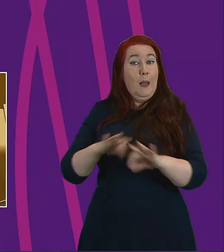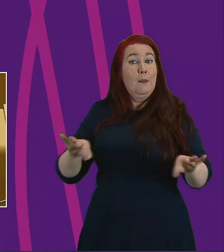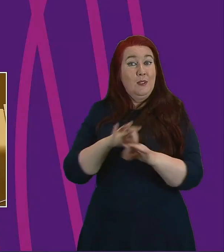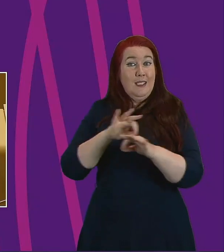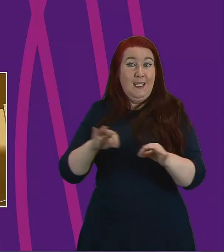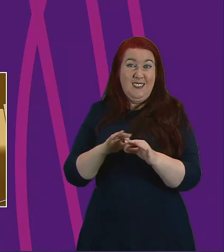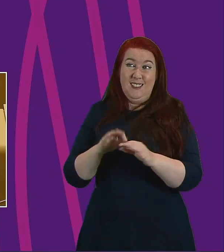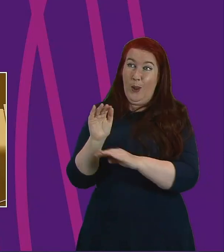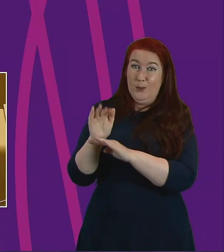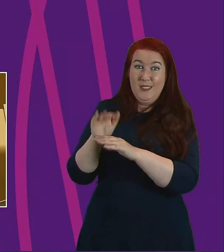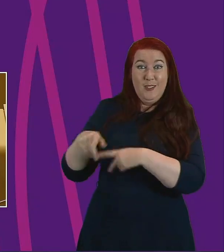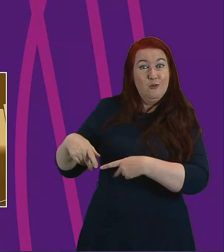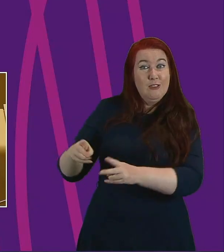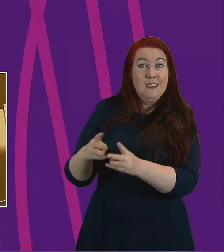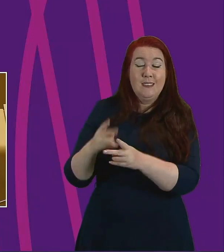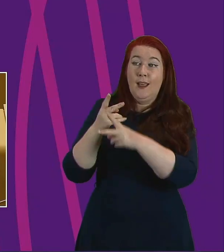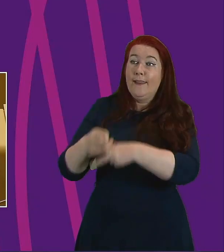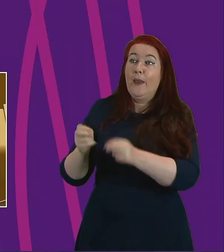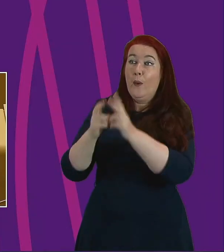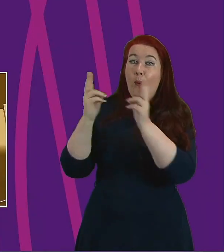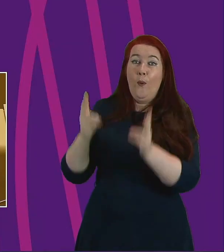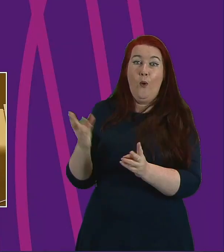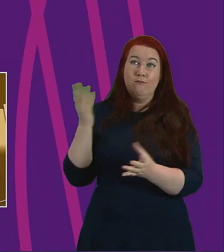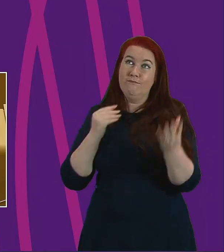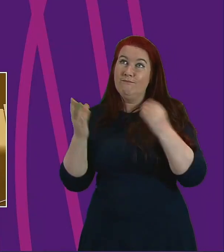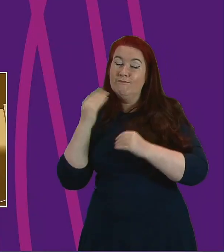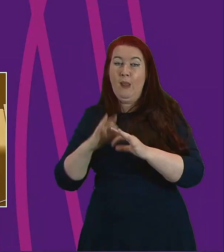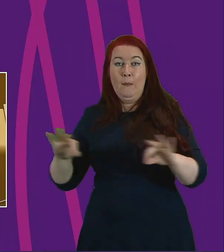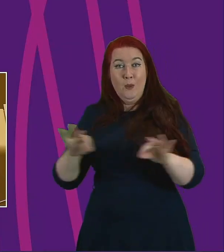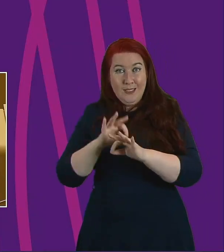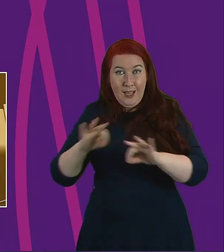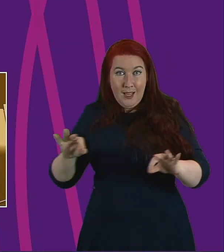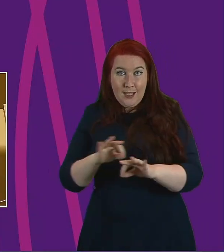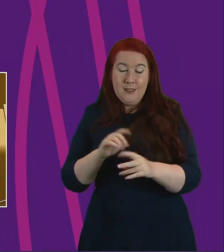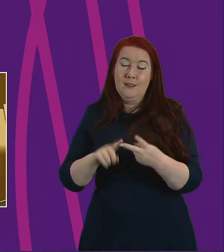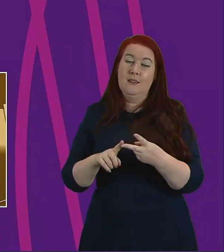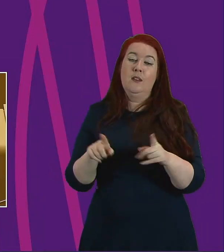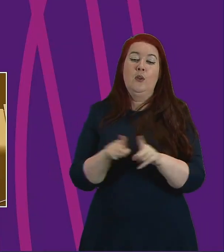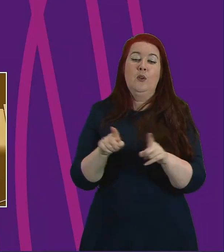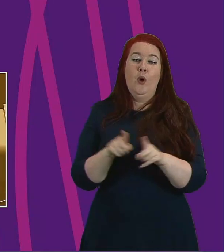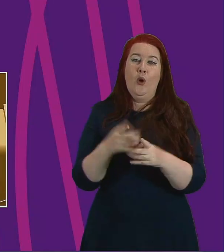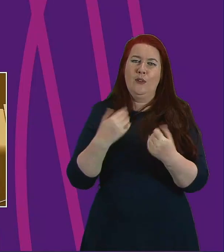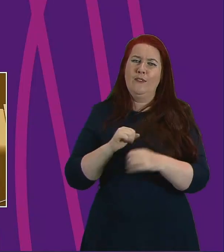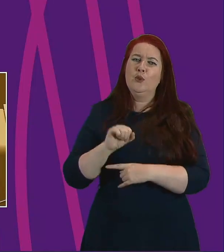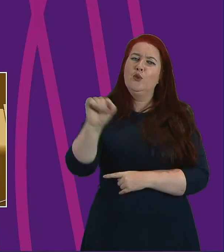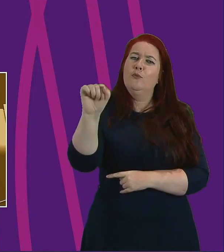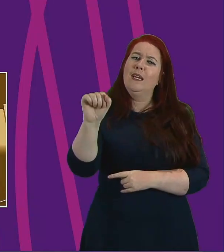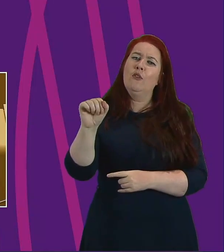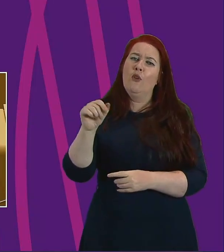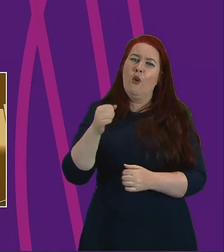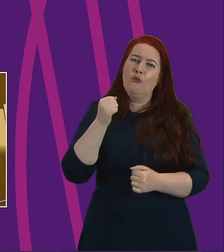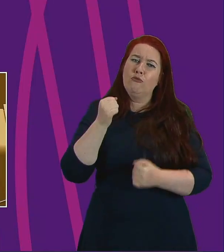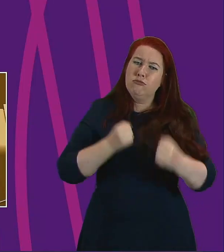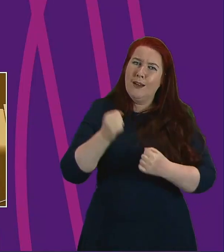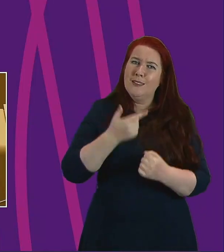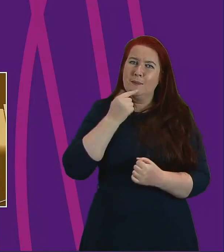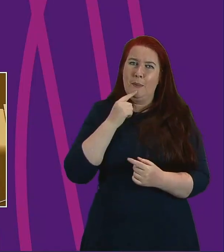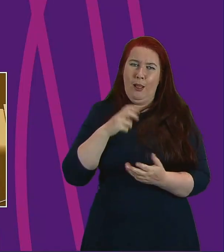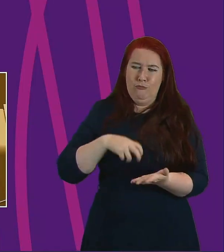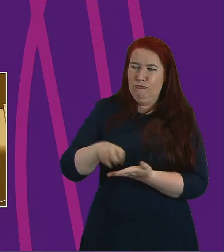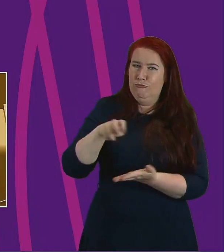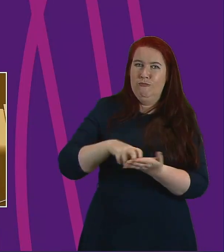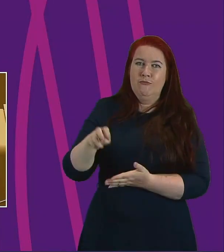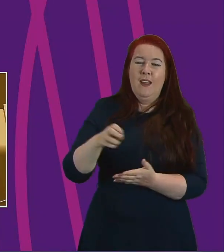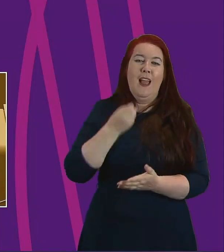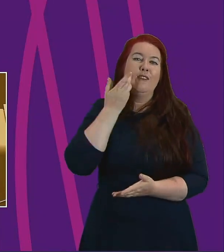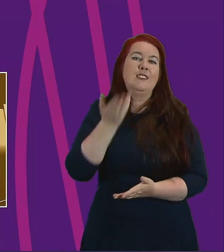the streets and outside care homes so residents can experience live music. We've also seen a band of superhero runners and walkers taking to the street daily